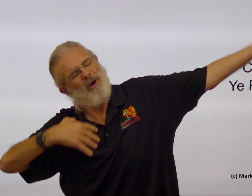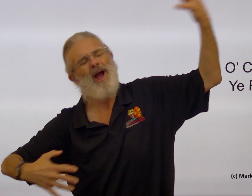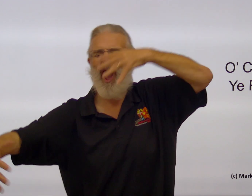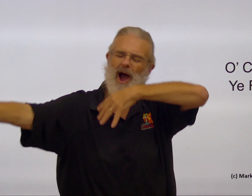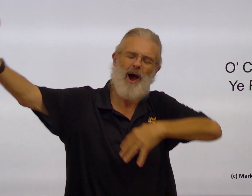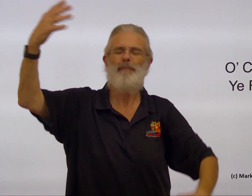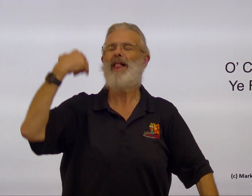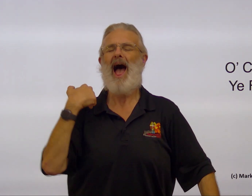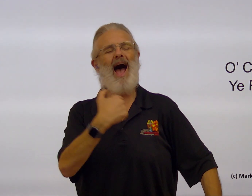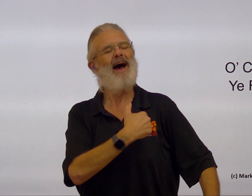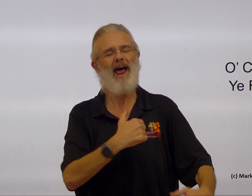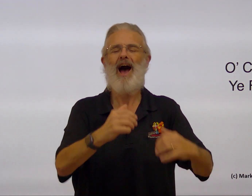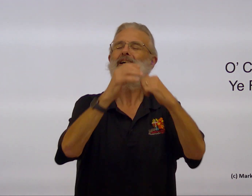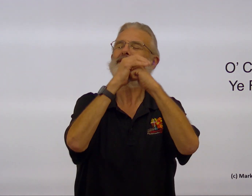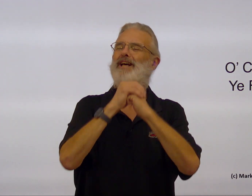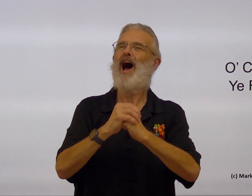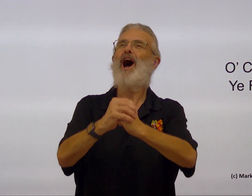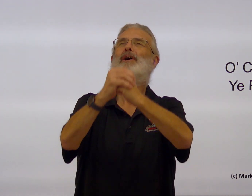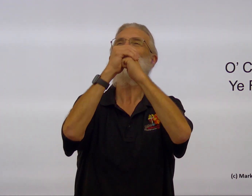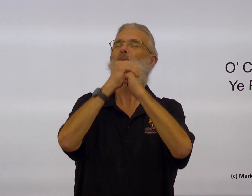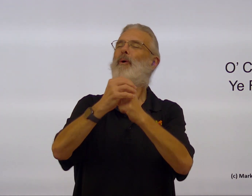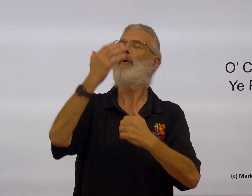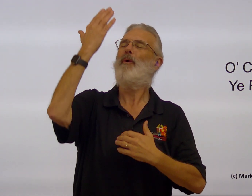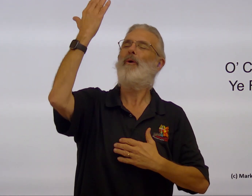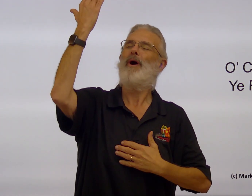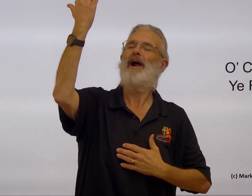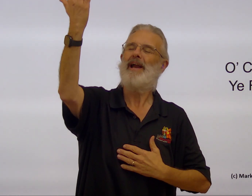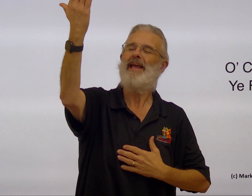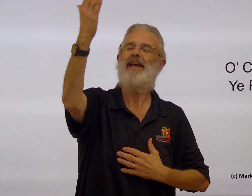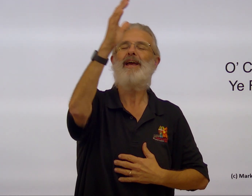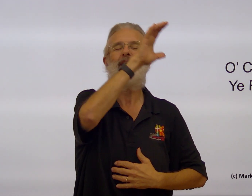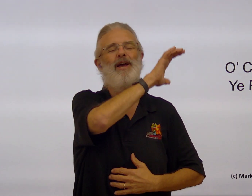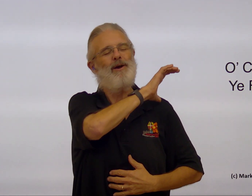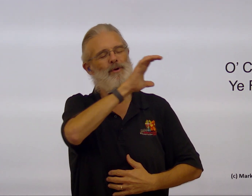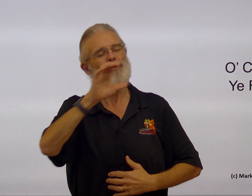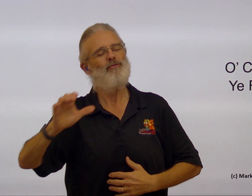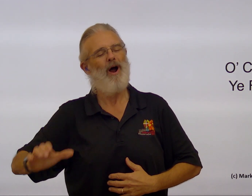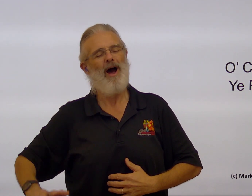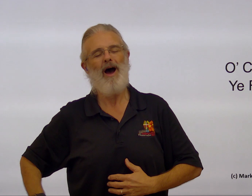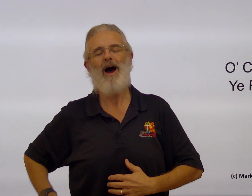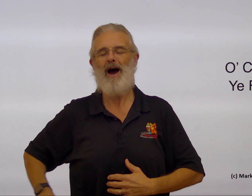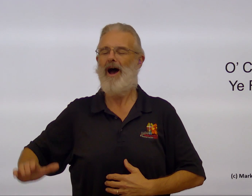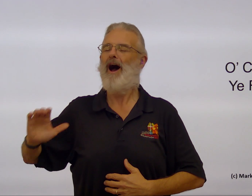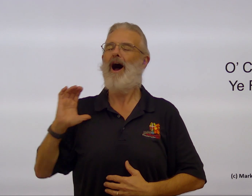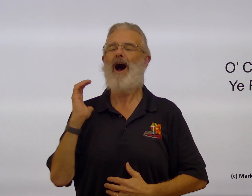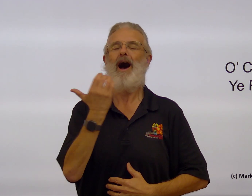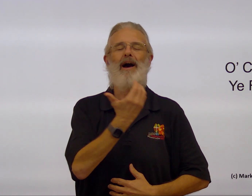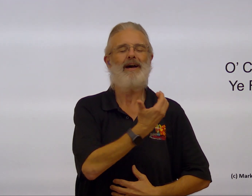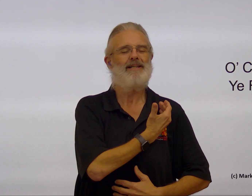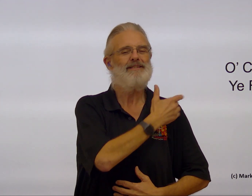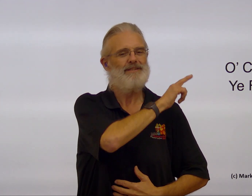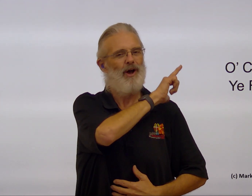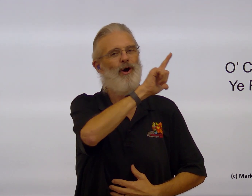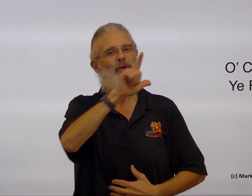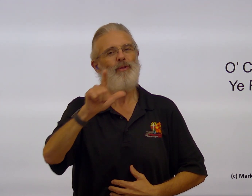O Come All Ye Faithful, Ye Faithful